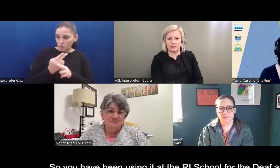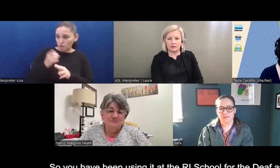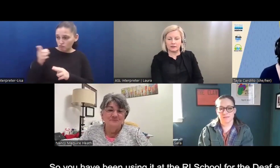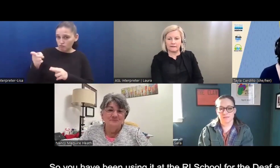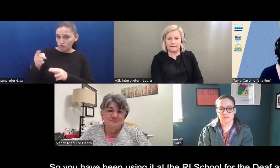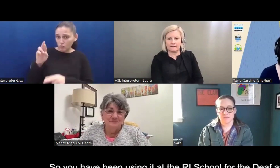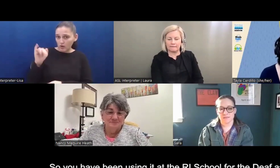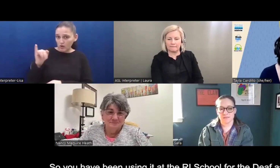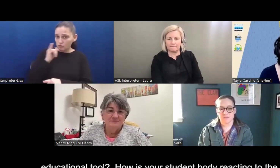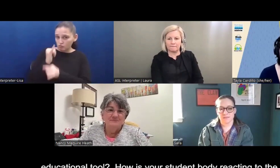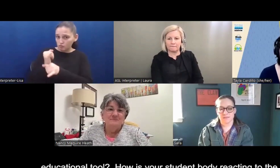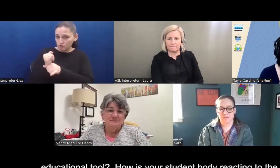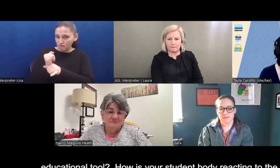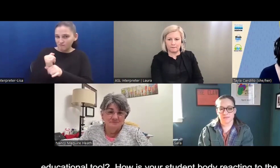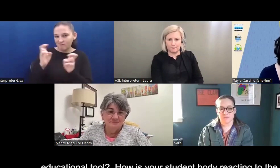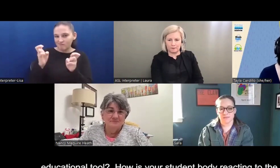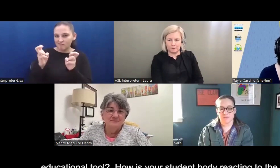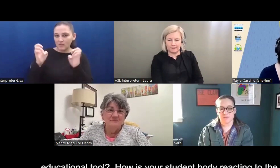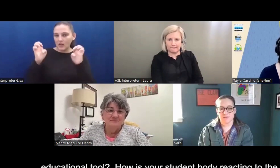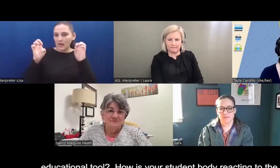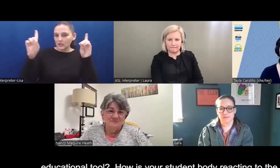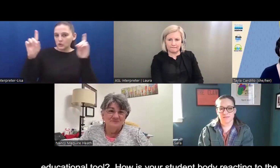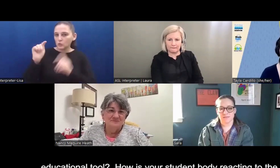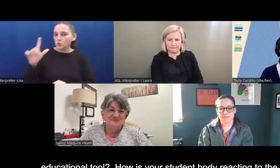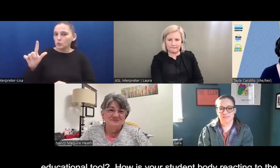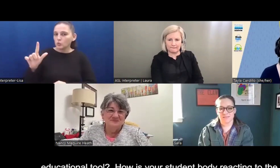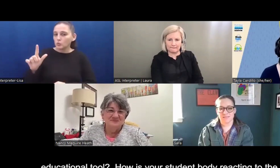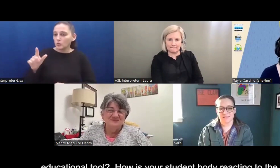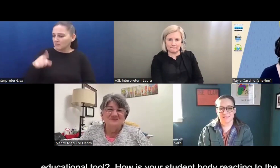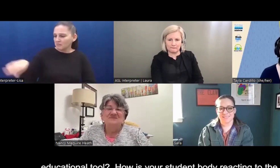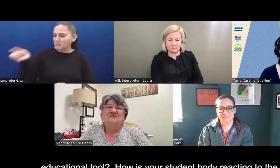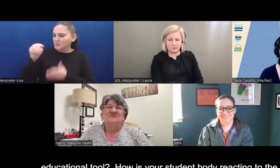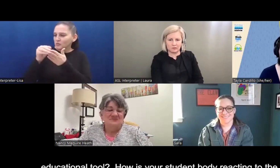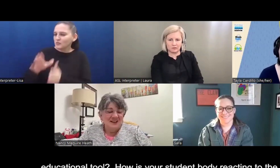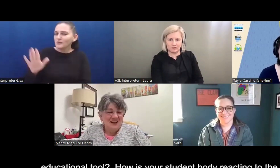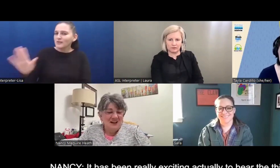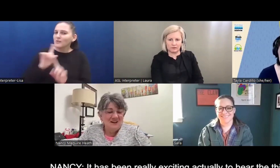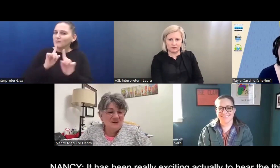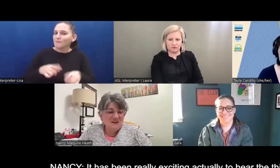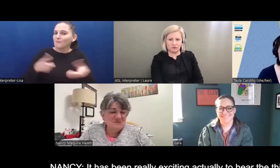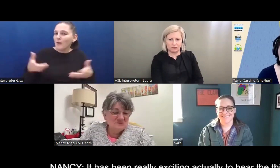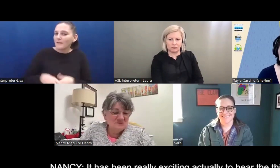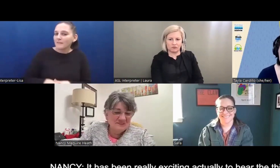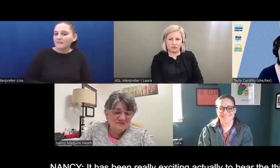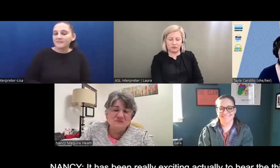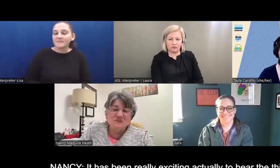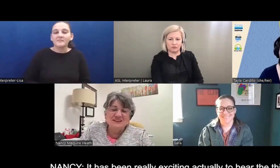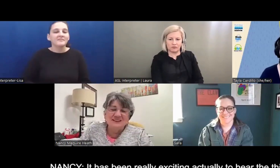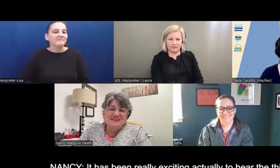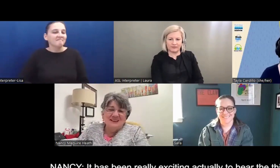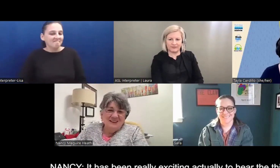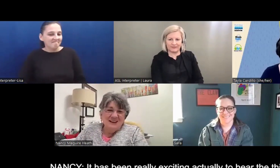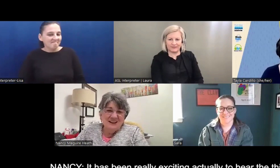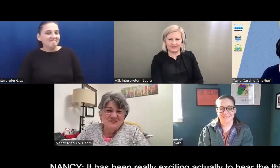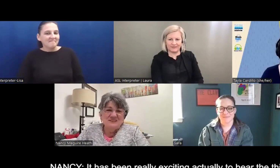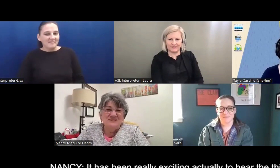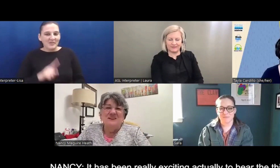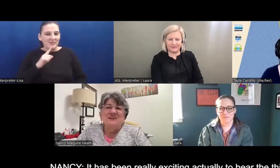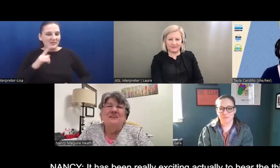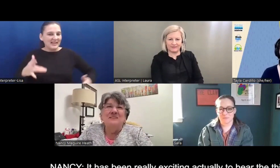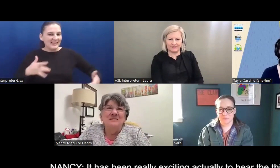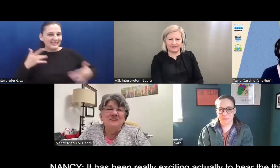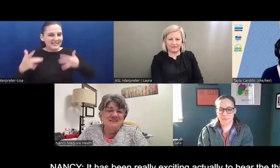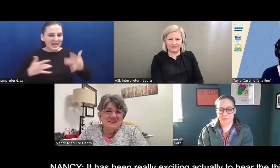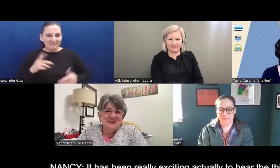as an educational tool. How is your student body reacted to the book? Um, it's been really exciting actually to